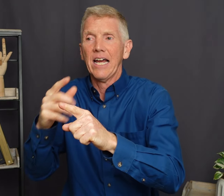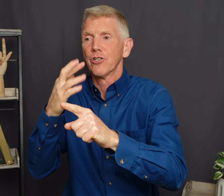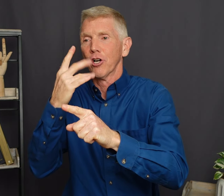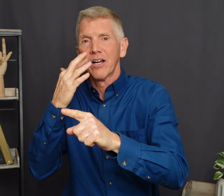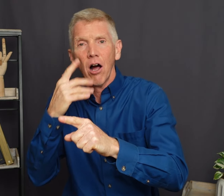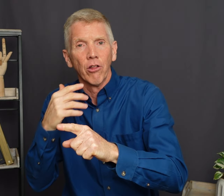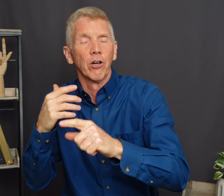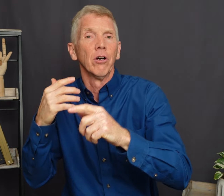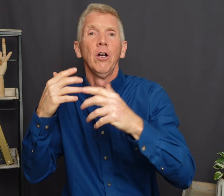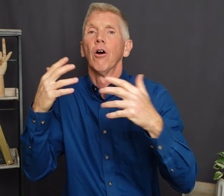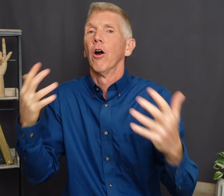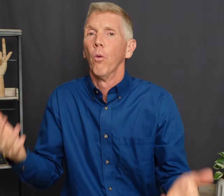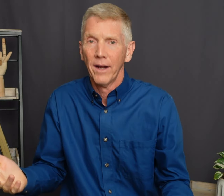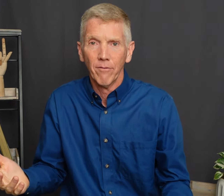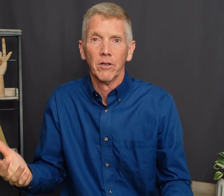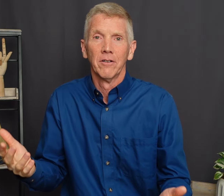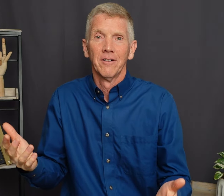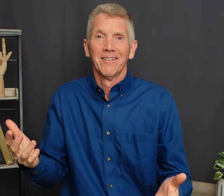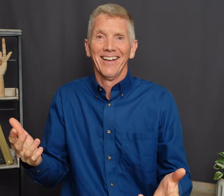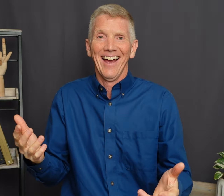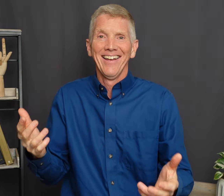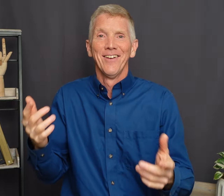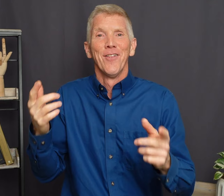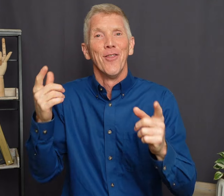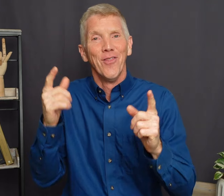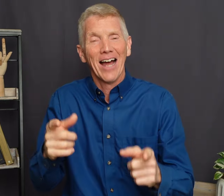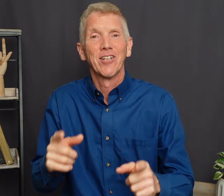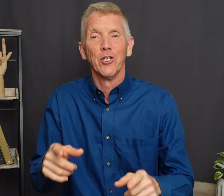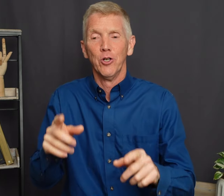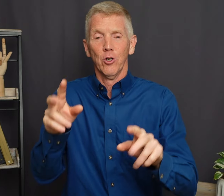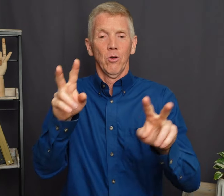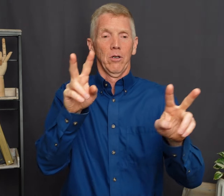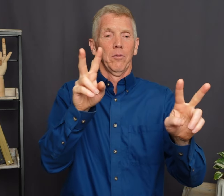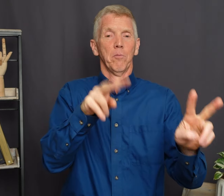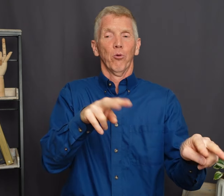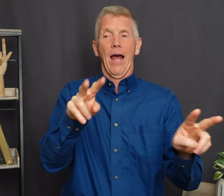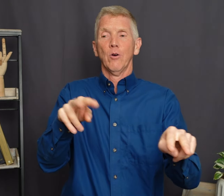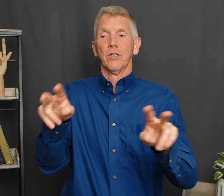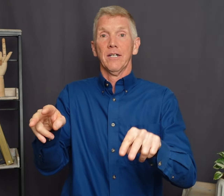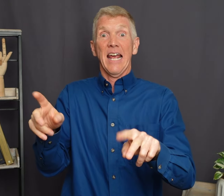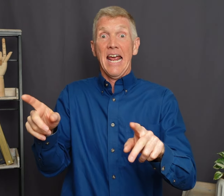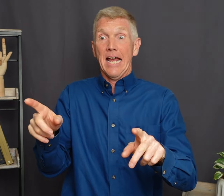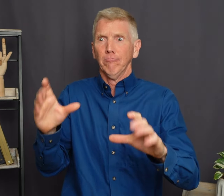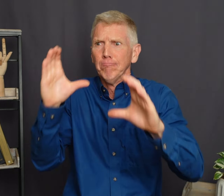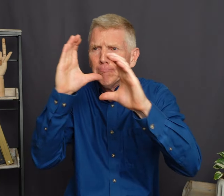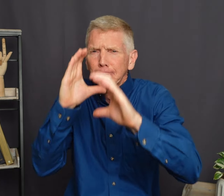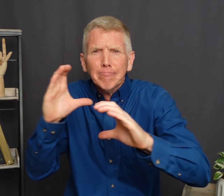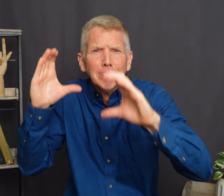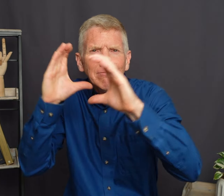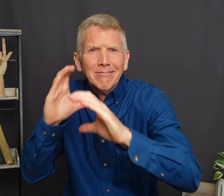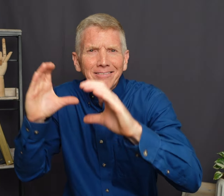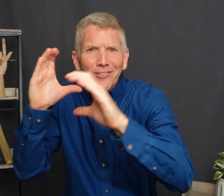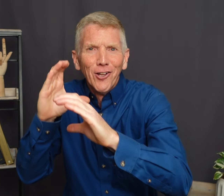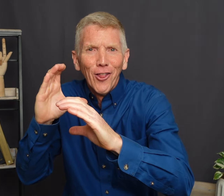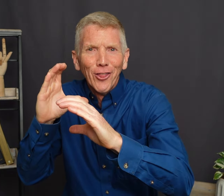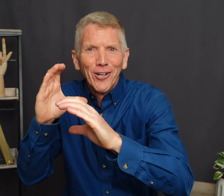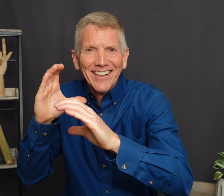Or color Or whatever Okay That's how you do Browsing And Looking